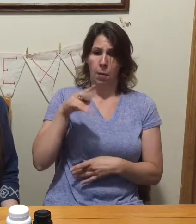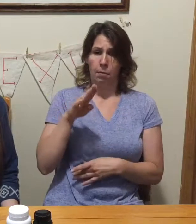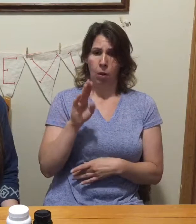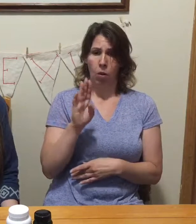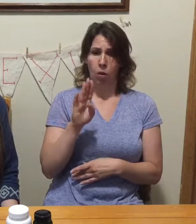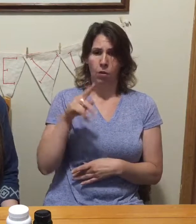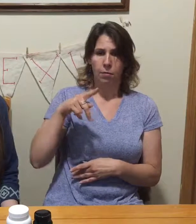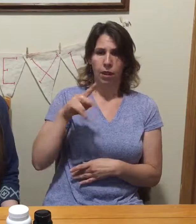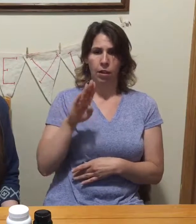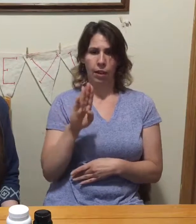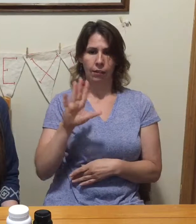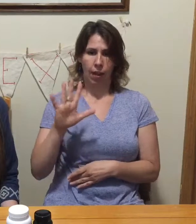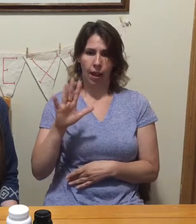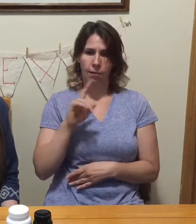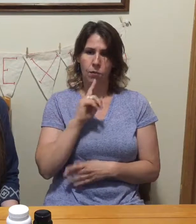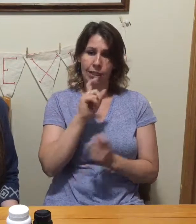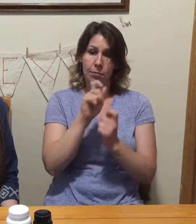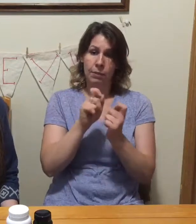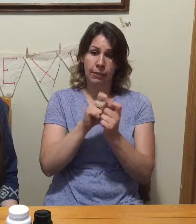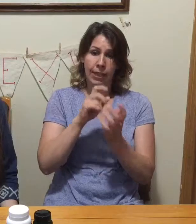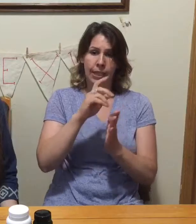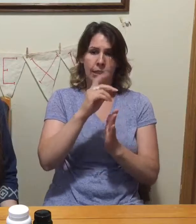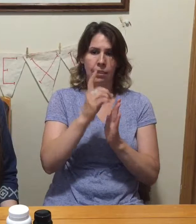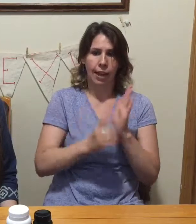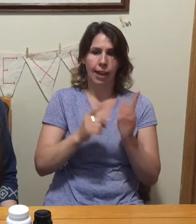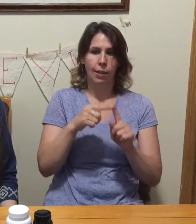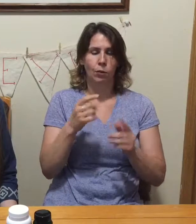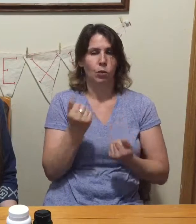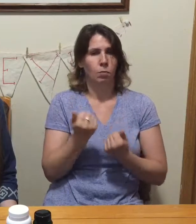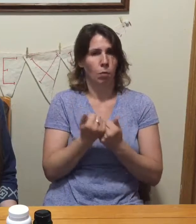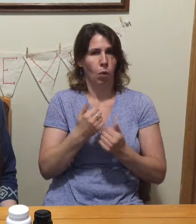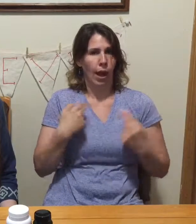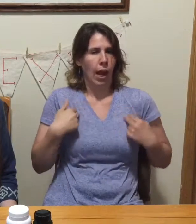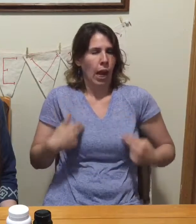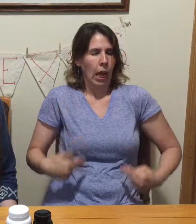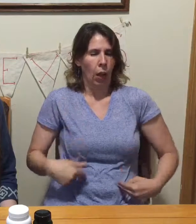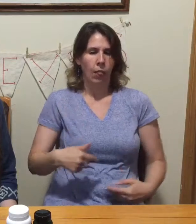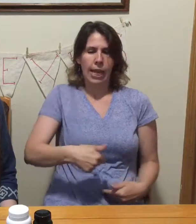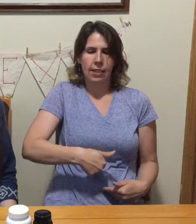ProBio 5 was specially designed to support a healthy intestinal tract.